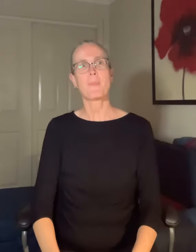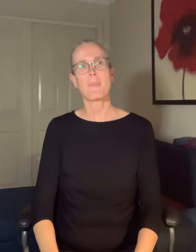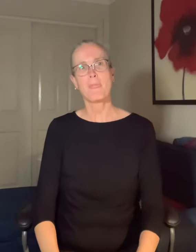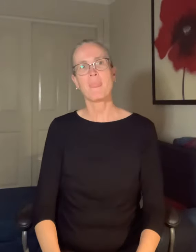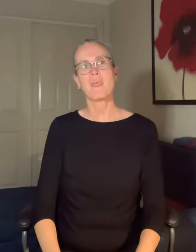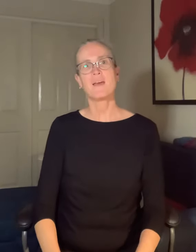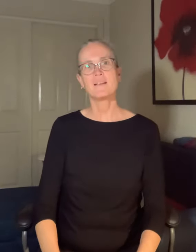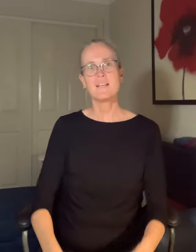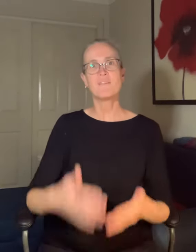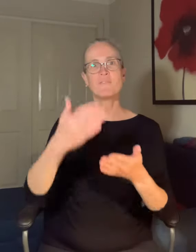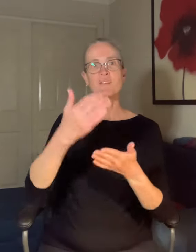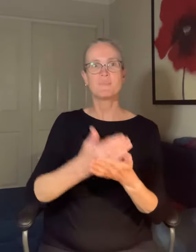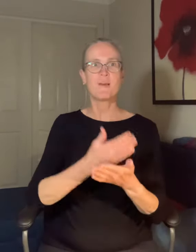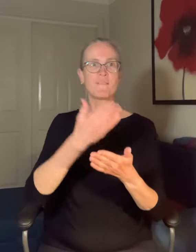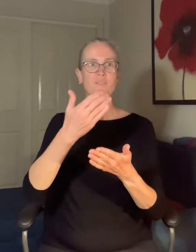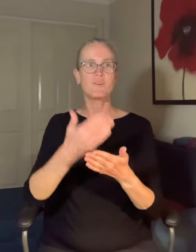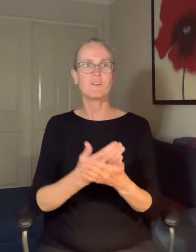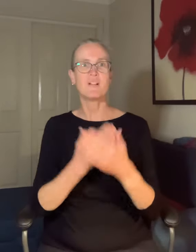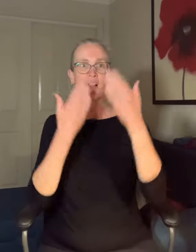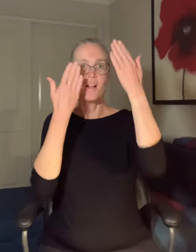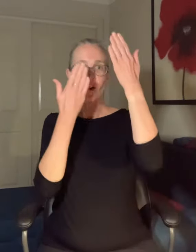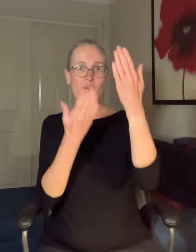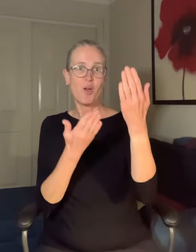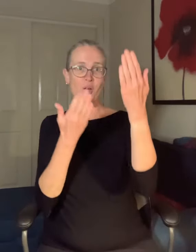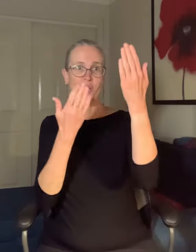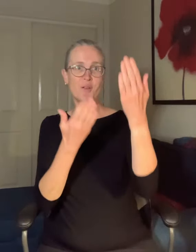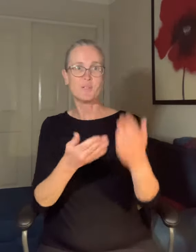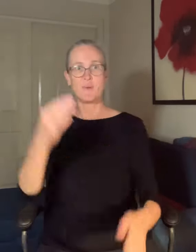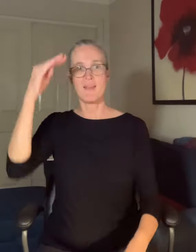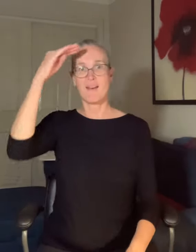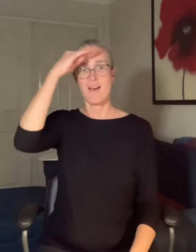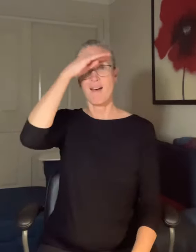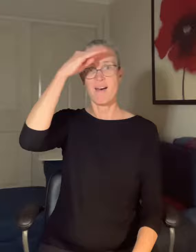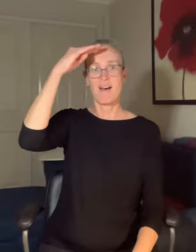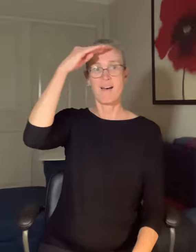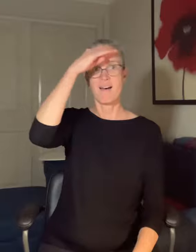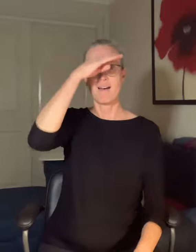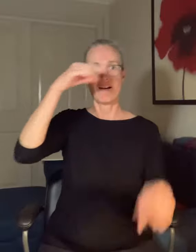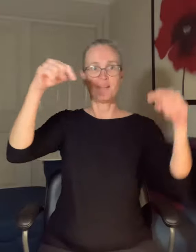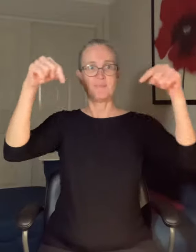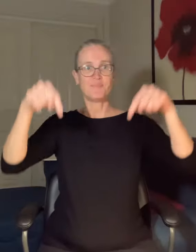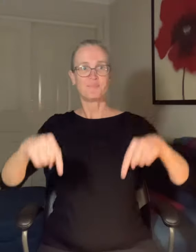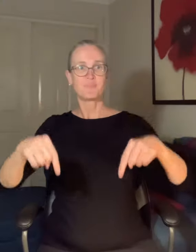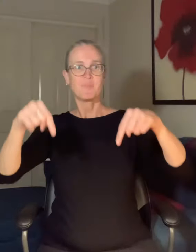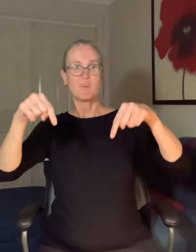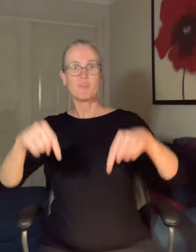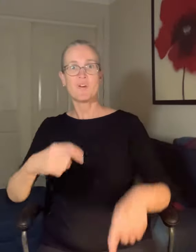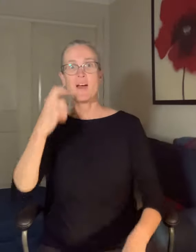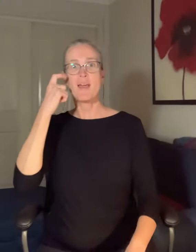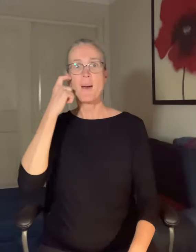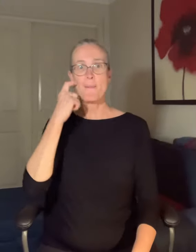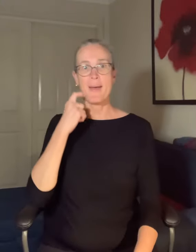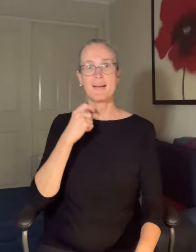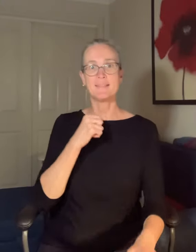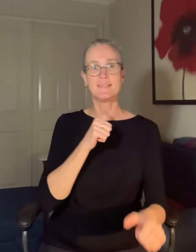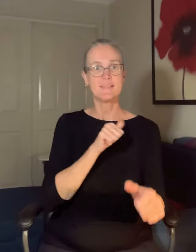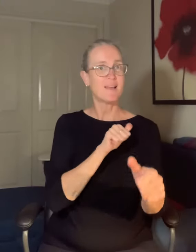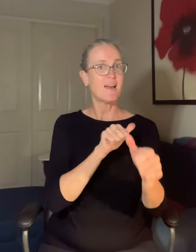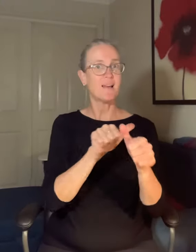say respectful, blenders we are, we try our best and